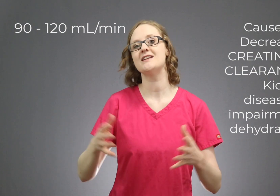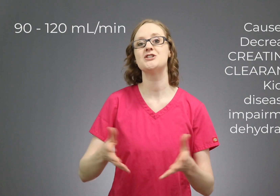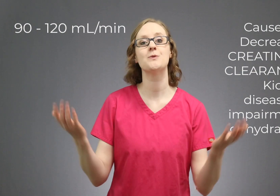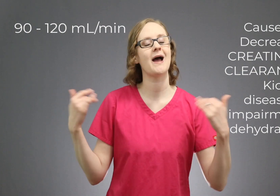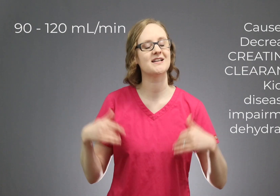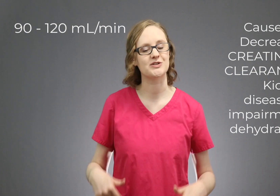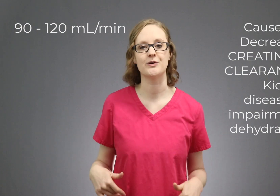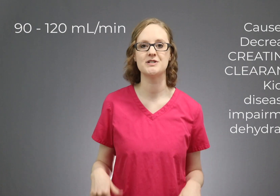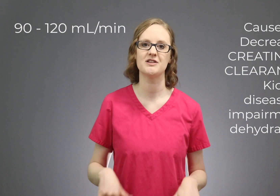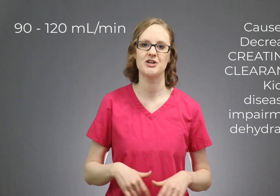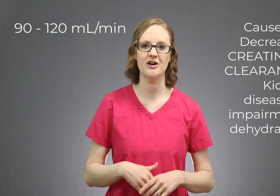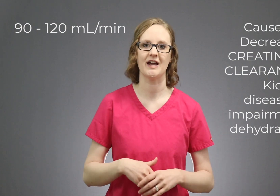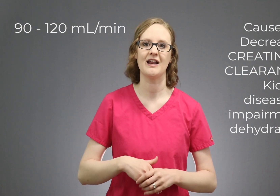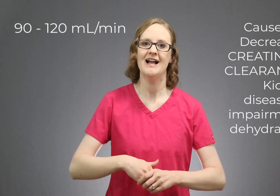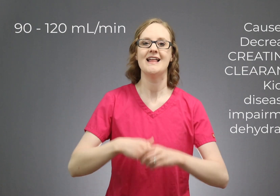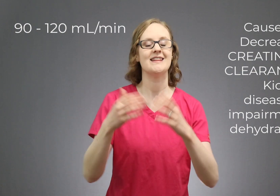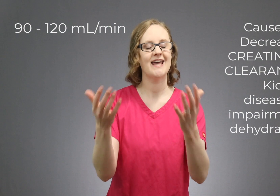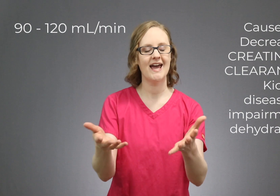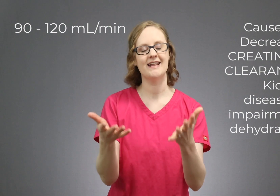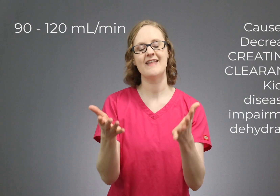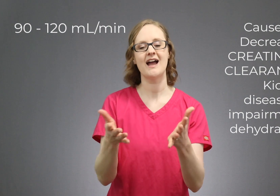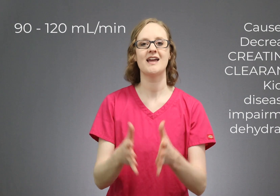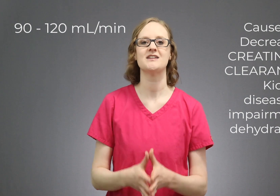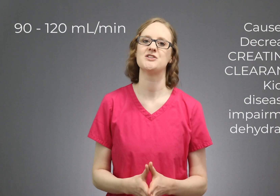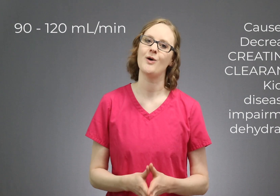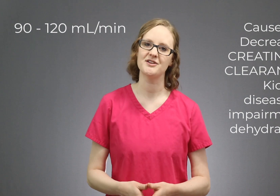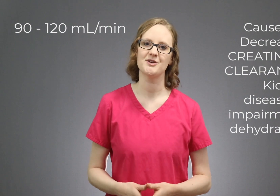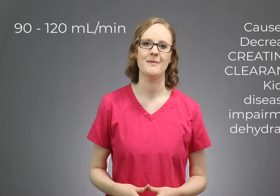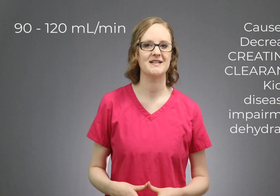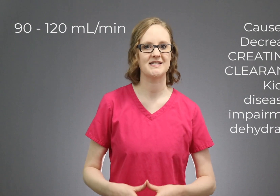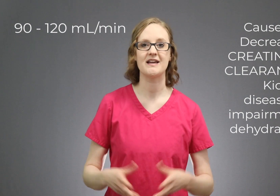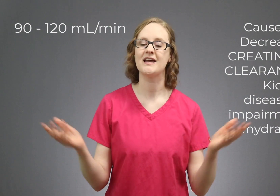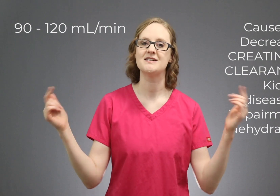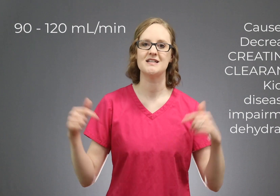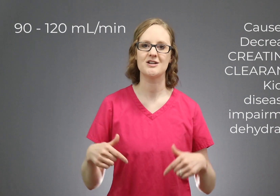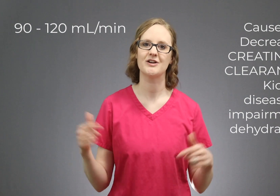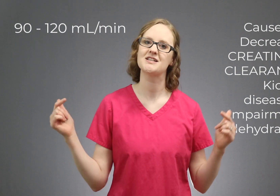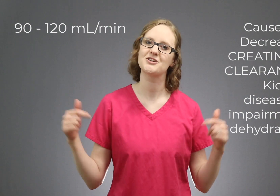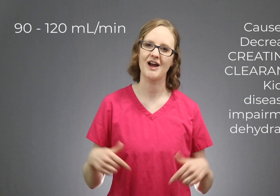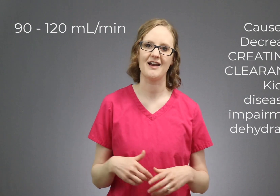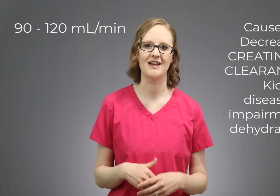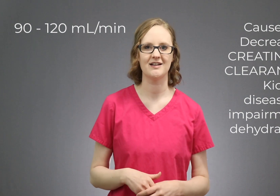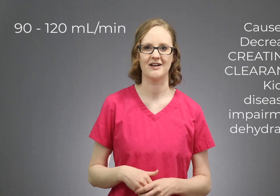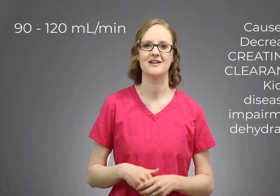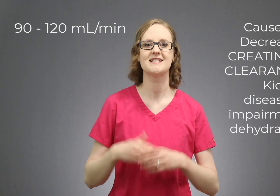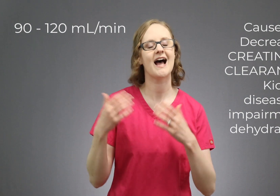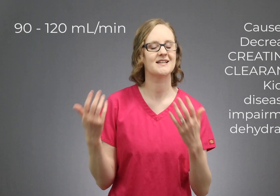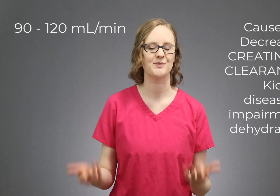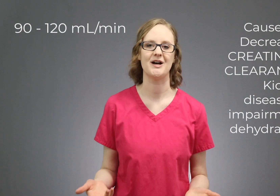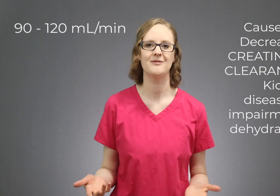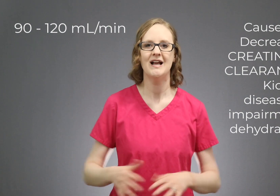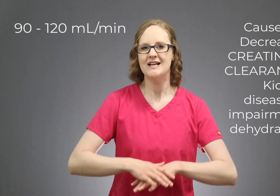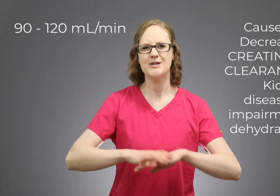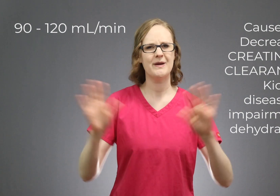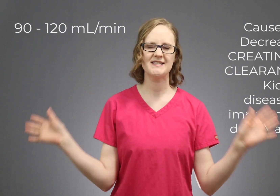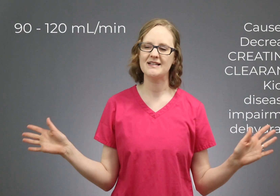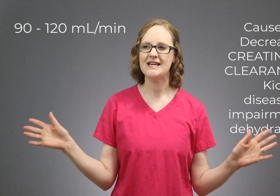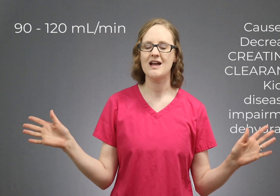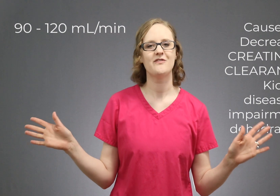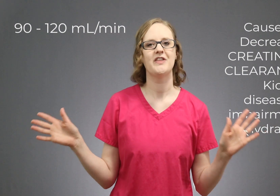to pass through into the urine. Then in that case you also might see a decreased creatinine clearance as well. So basically, if